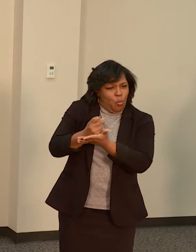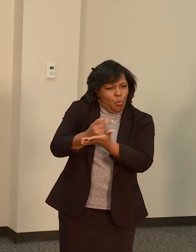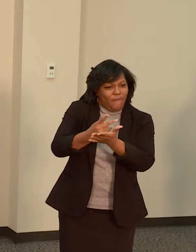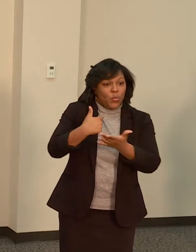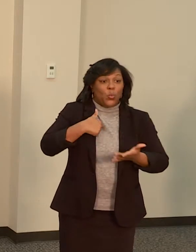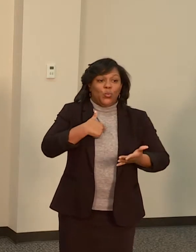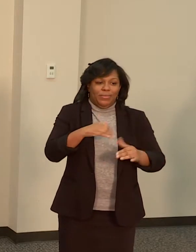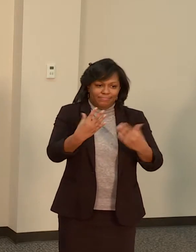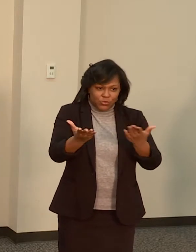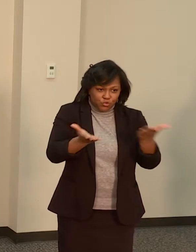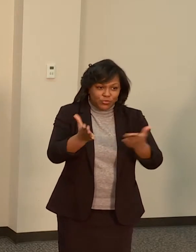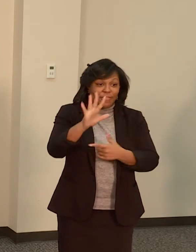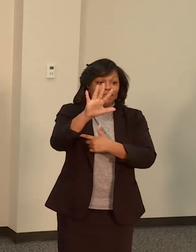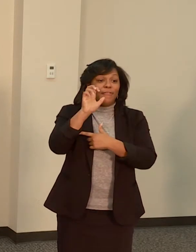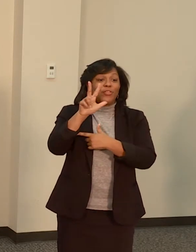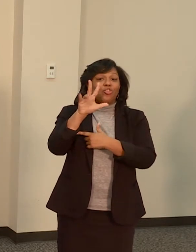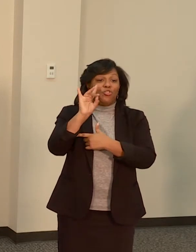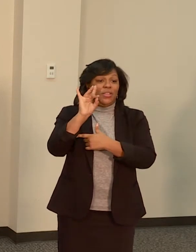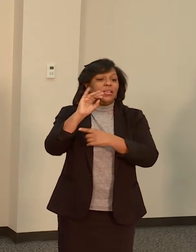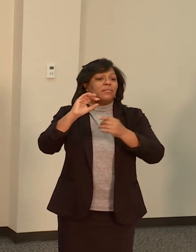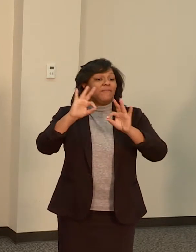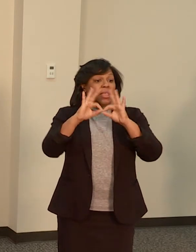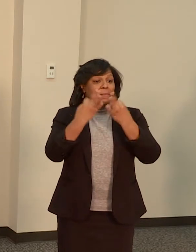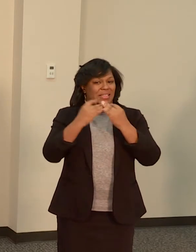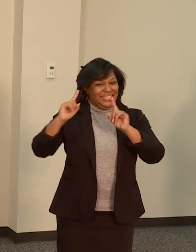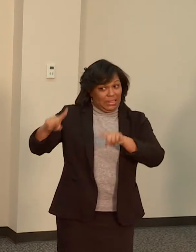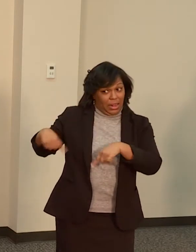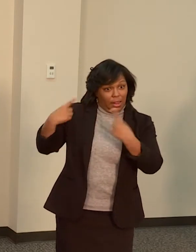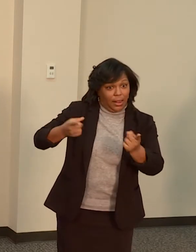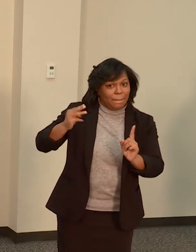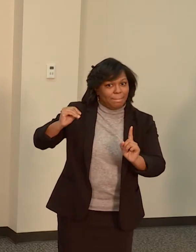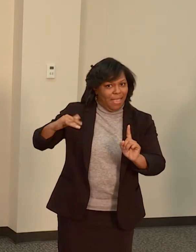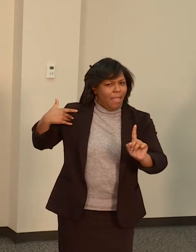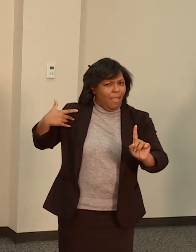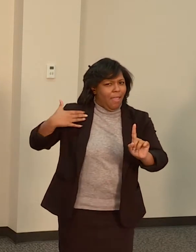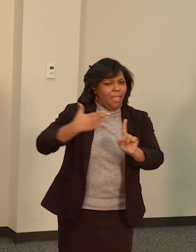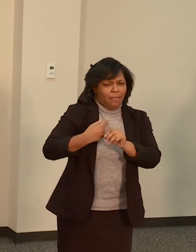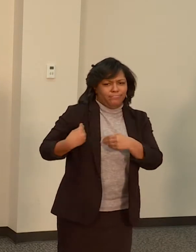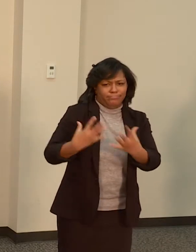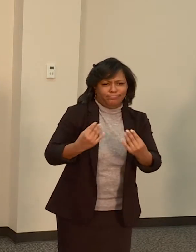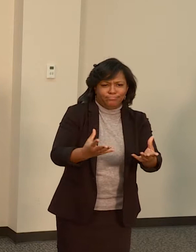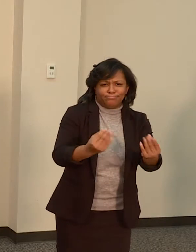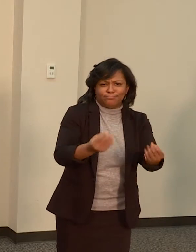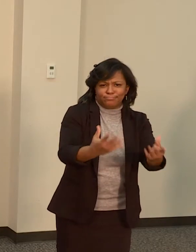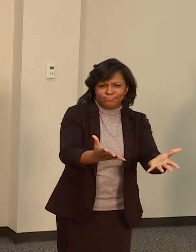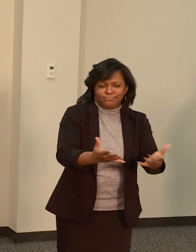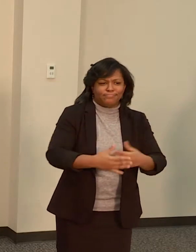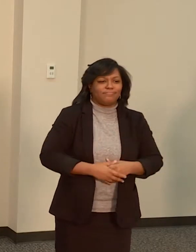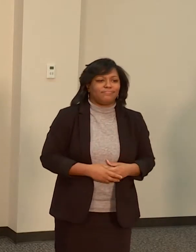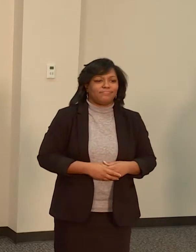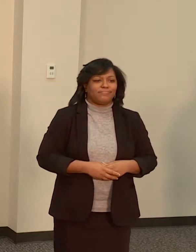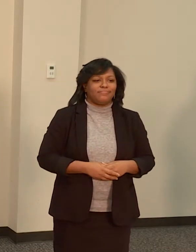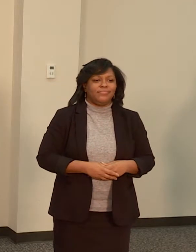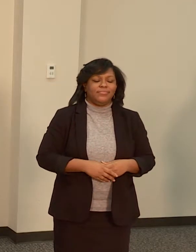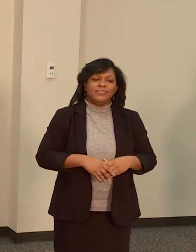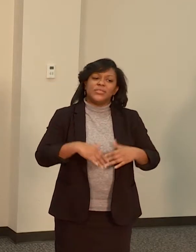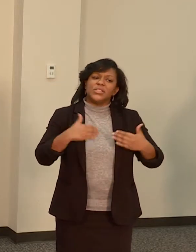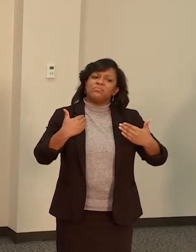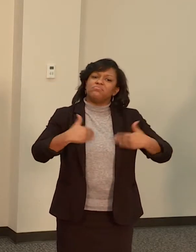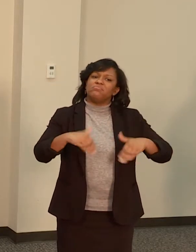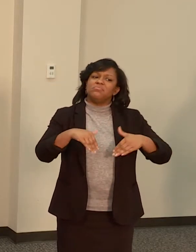families since May. And I would be remiss if I didn't take a moment to mention specifically and call out the drive